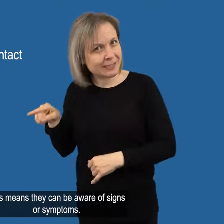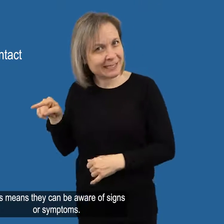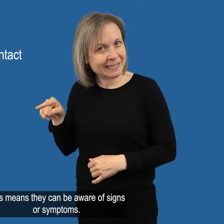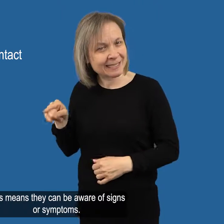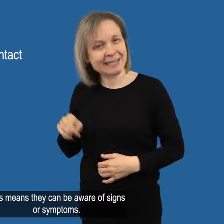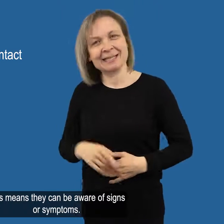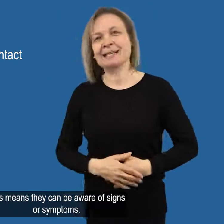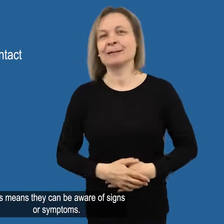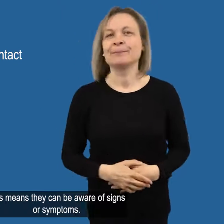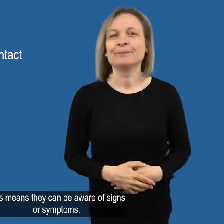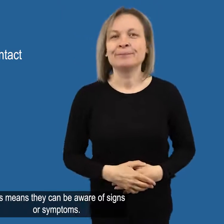or symptoms